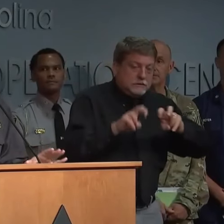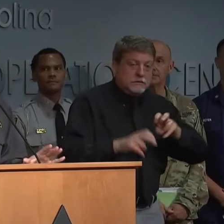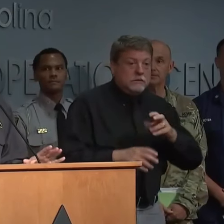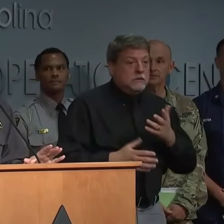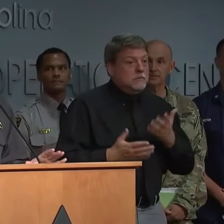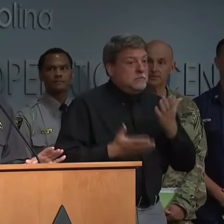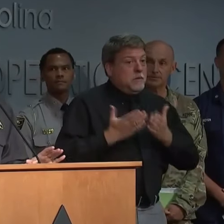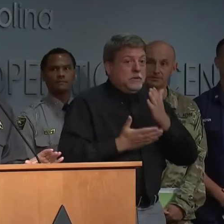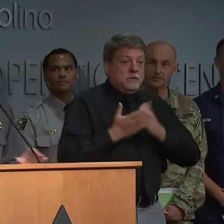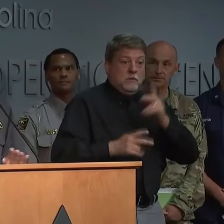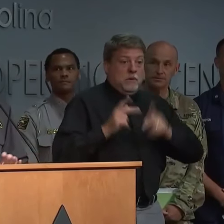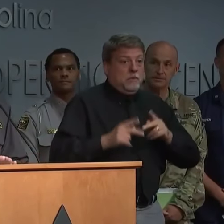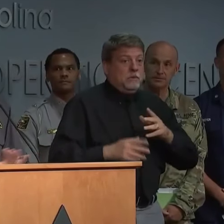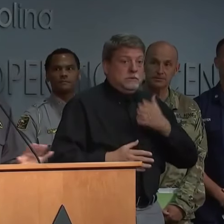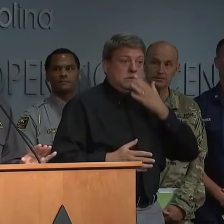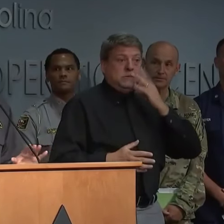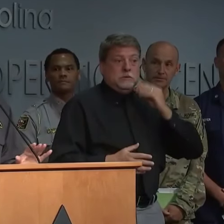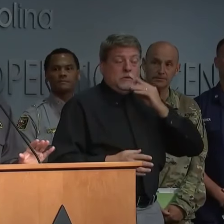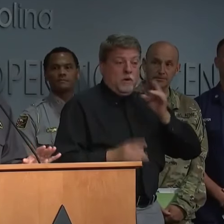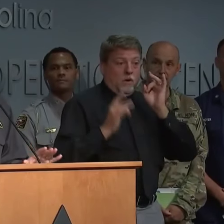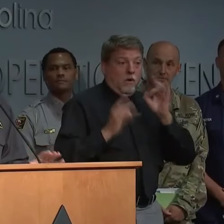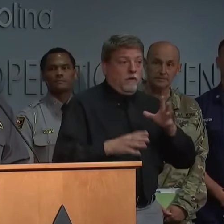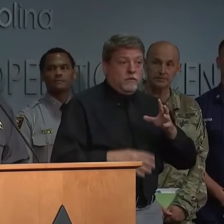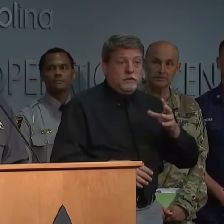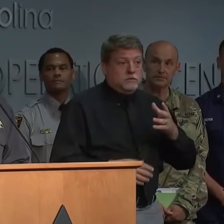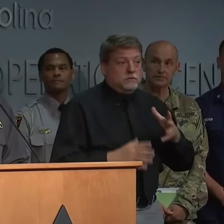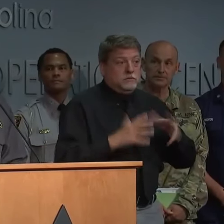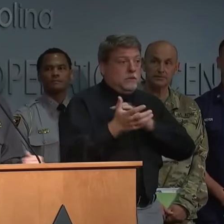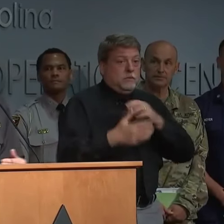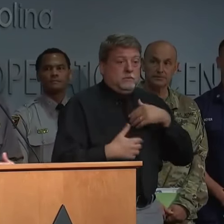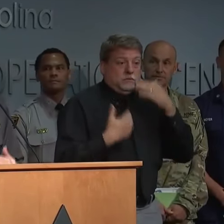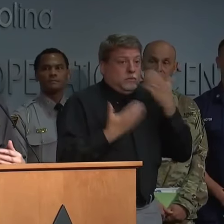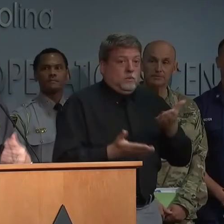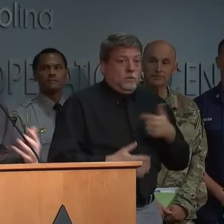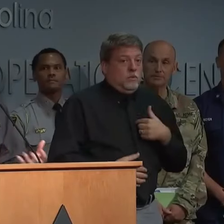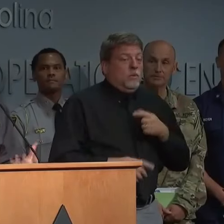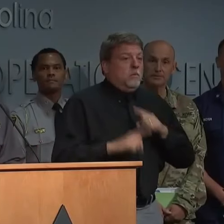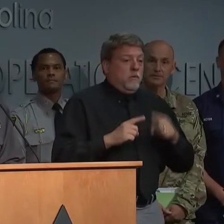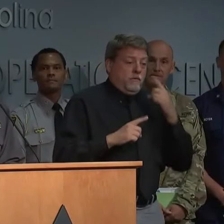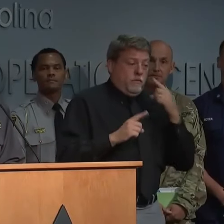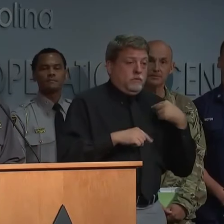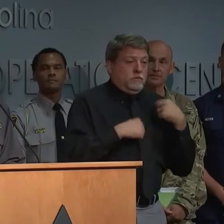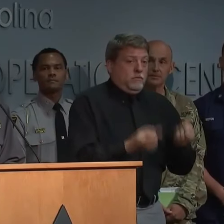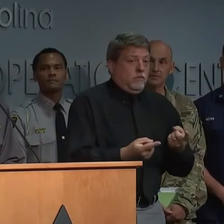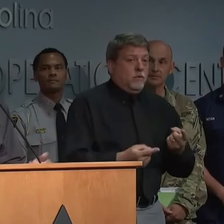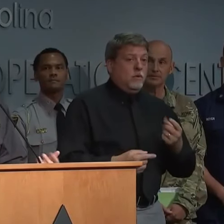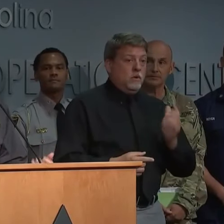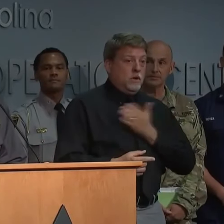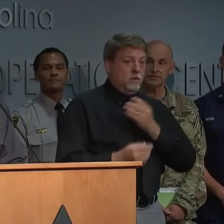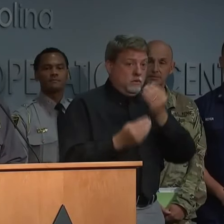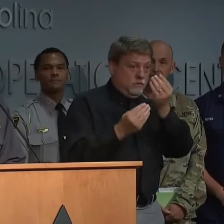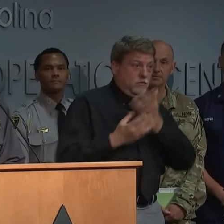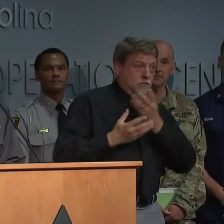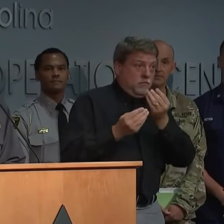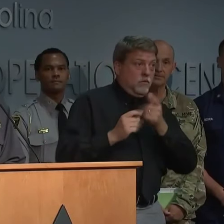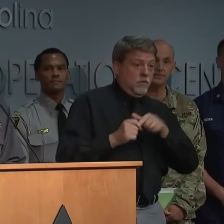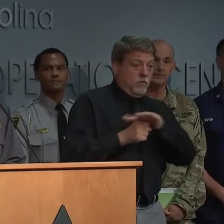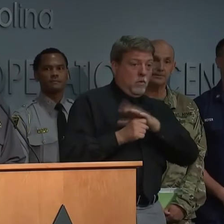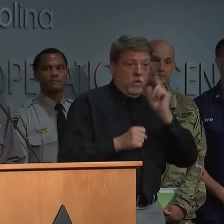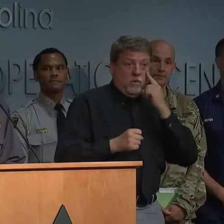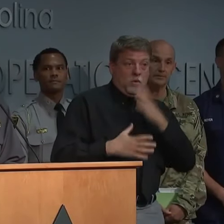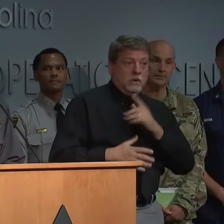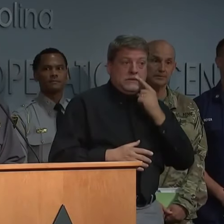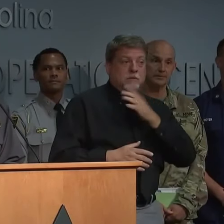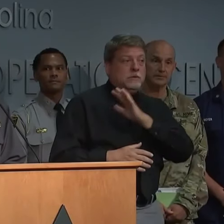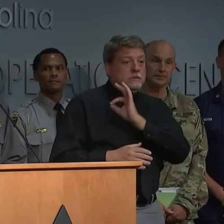tragically affected that we don't officially know about, but just preliminary reports we're getting from local government